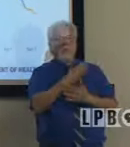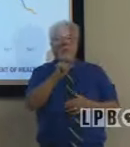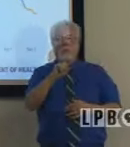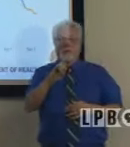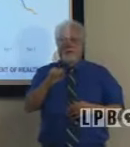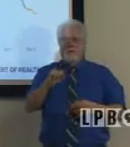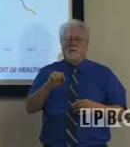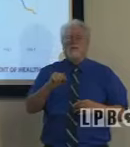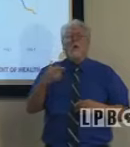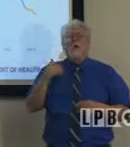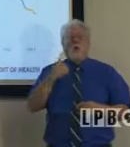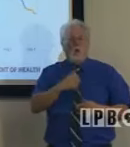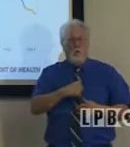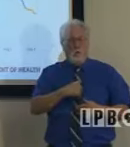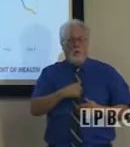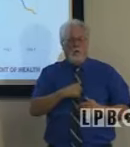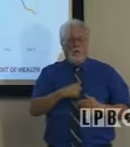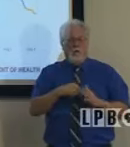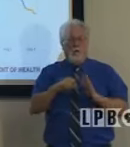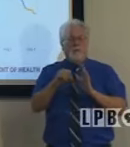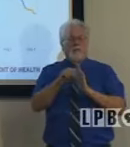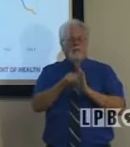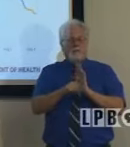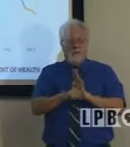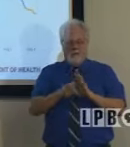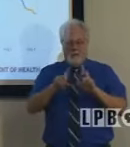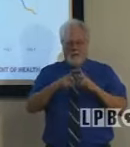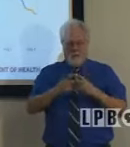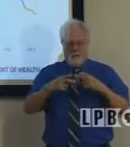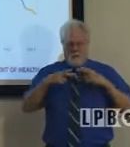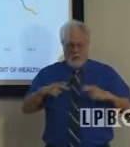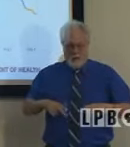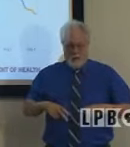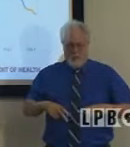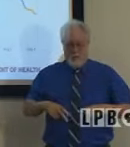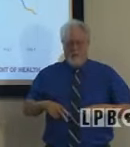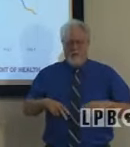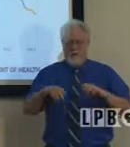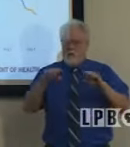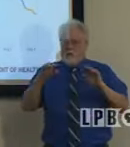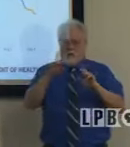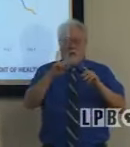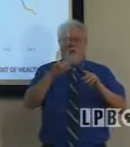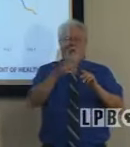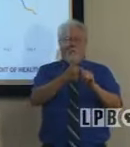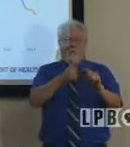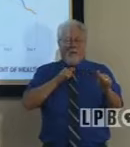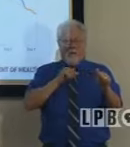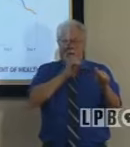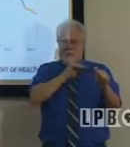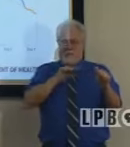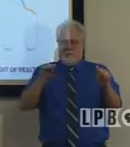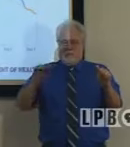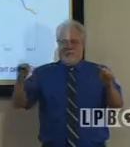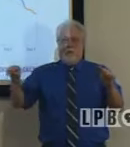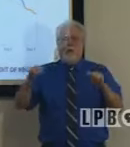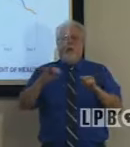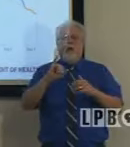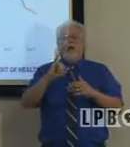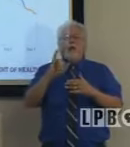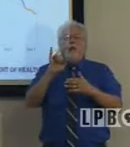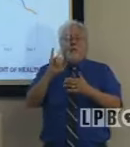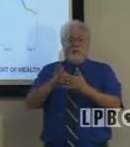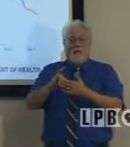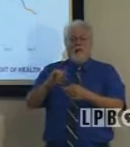to us late, we as a state, we in the Department of Health distribute those backlog cases, not on the day they were reported, but on the day the